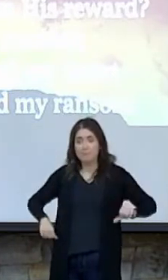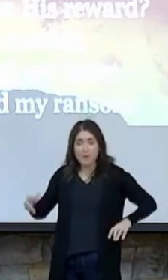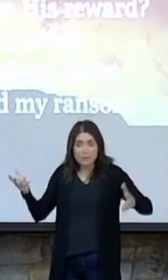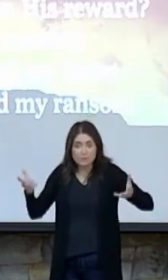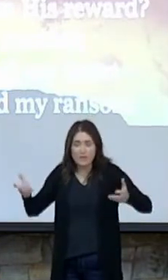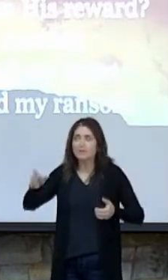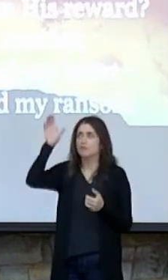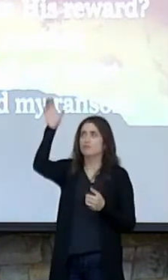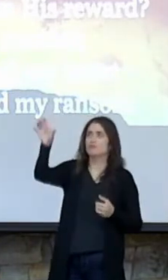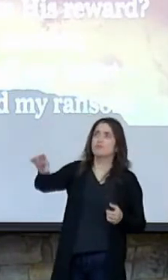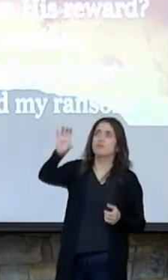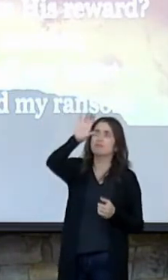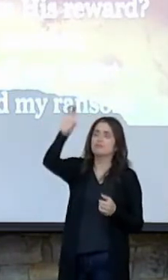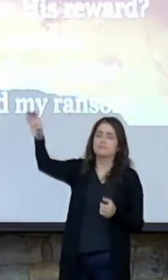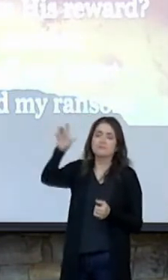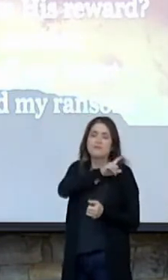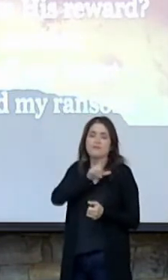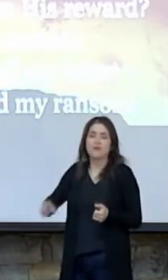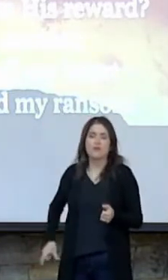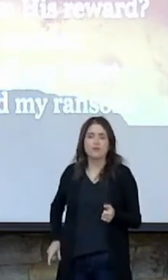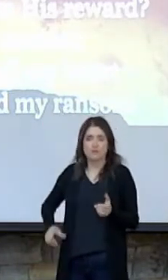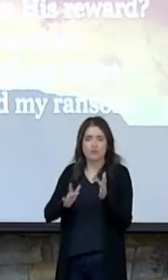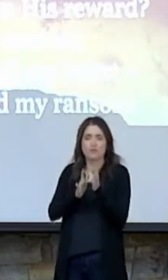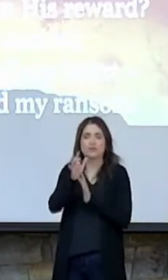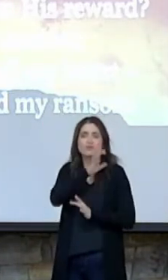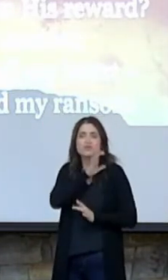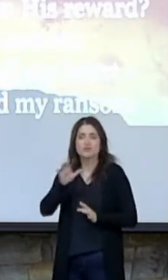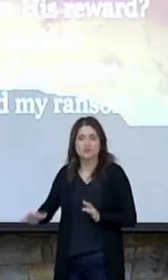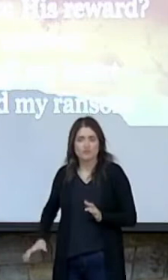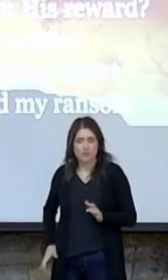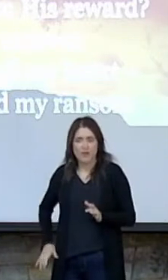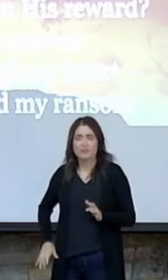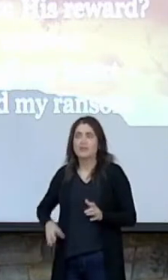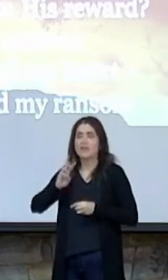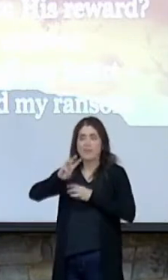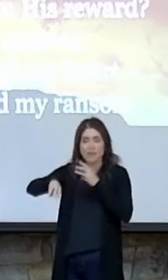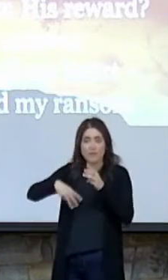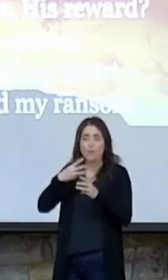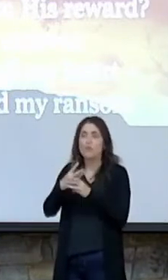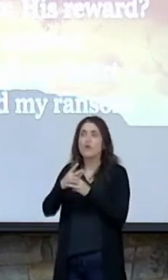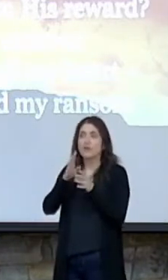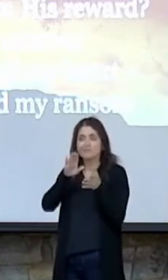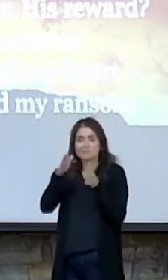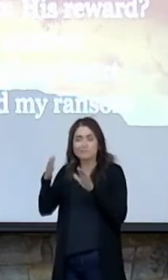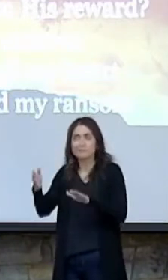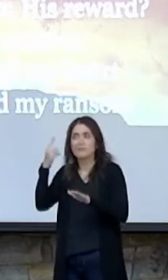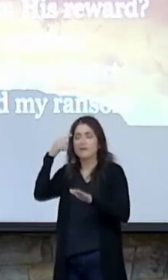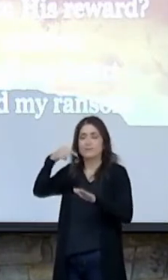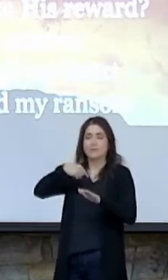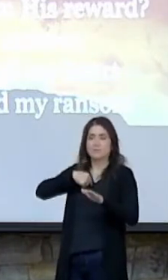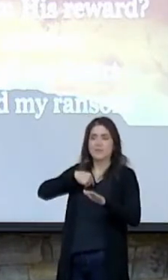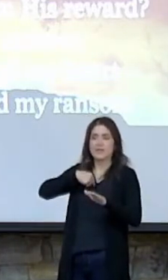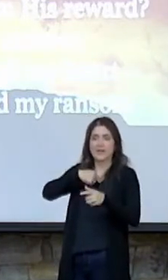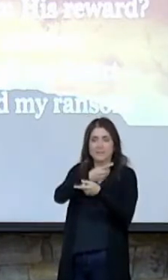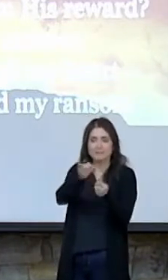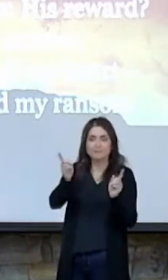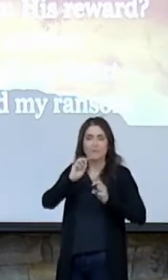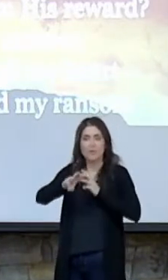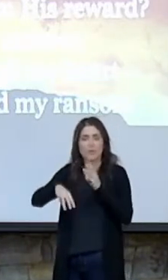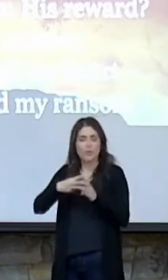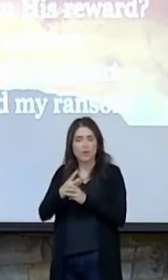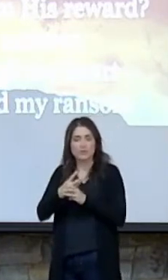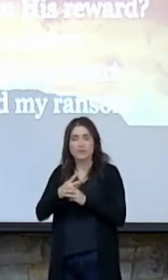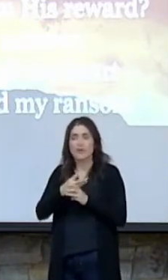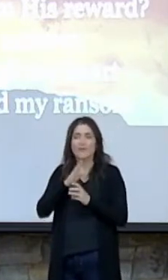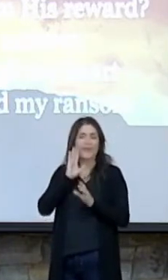Christ by which the world has been crucified to me and I to the world. For neither circumcision counts for